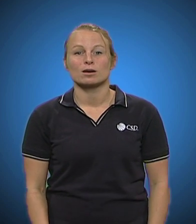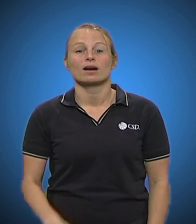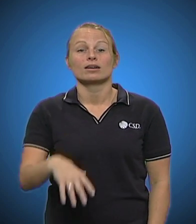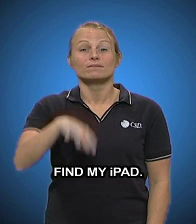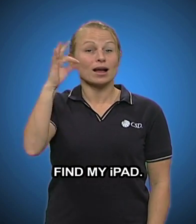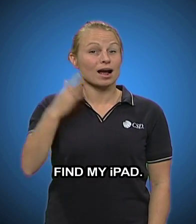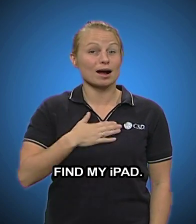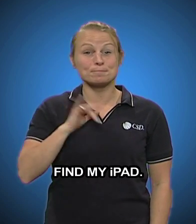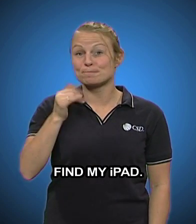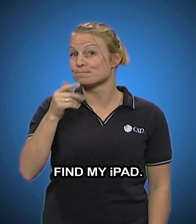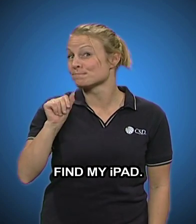Find my iPad.